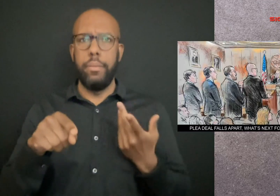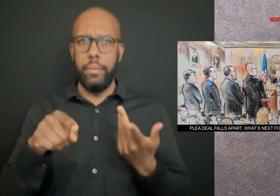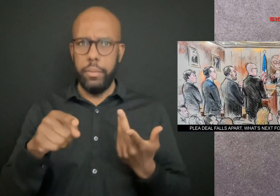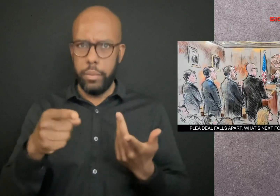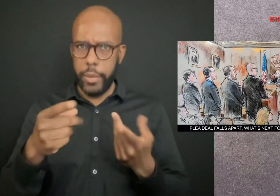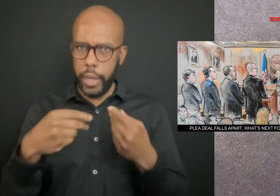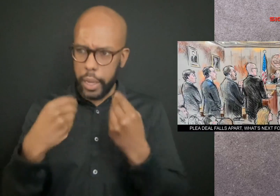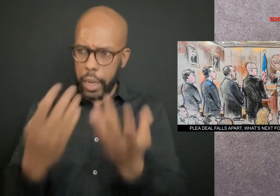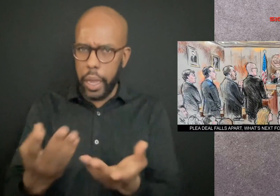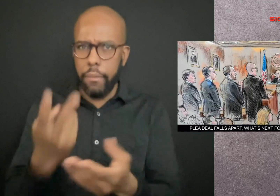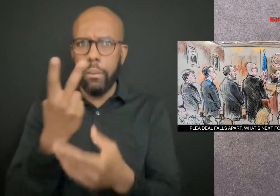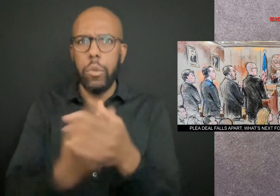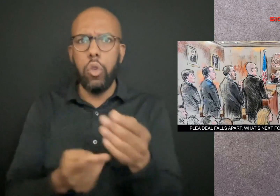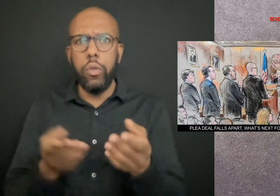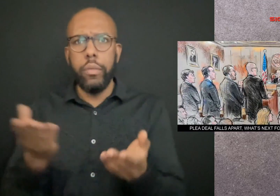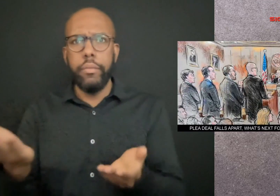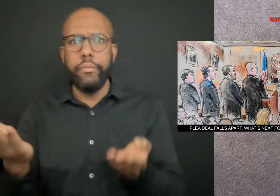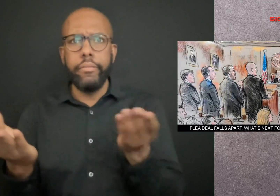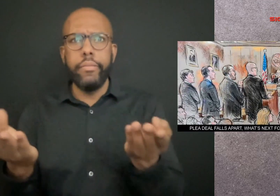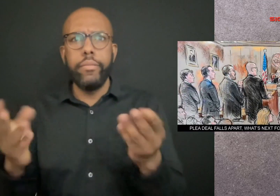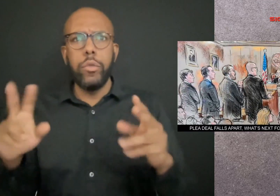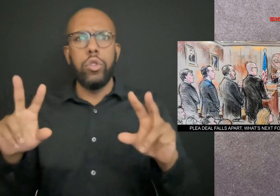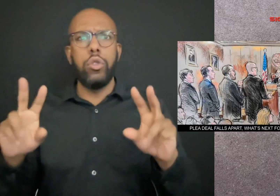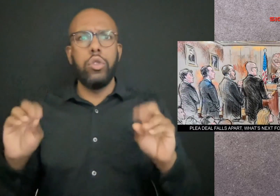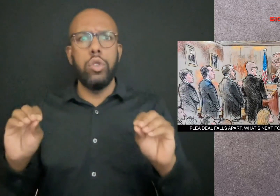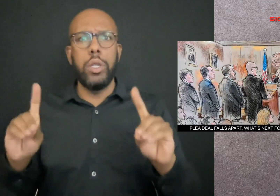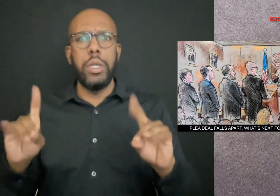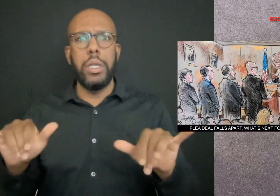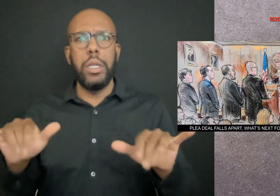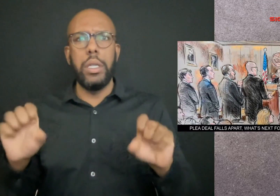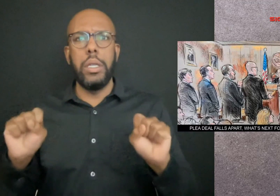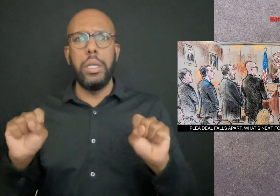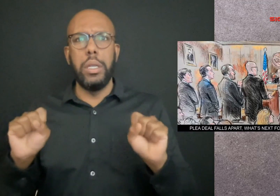And she gave both sides 30 days to provide more information.